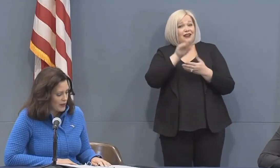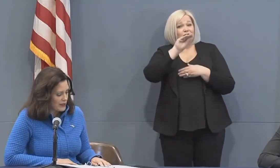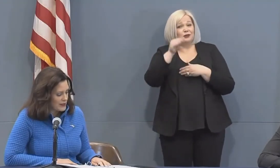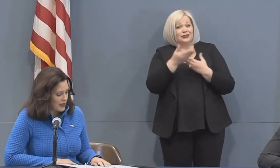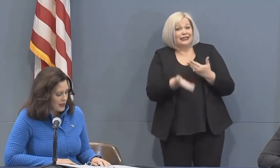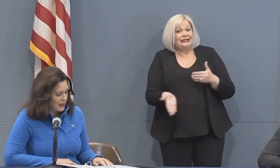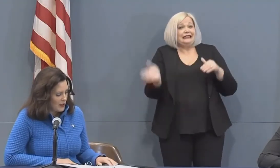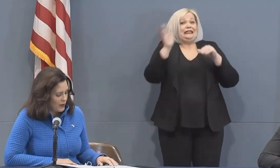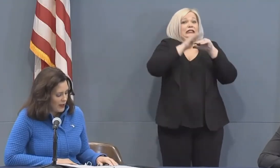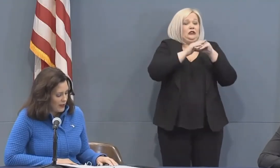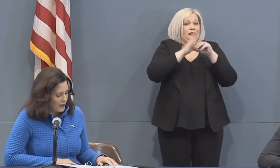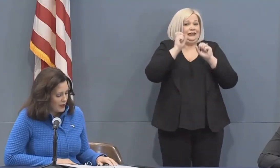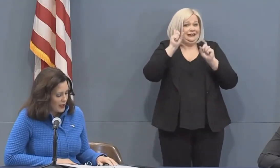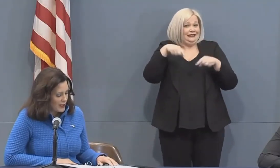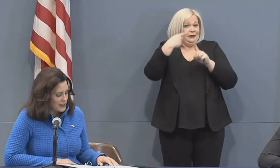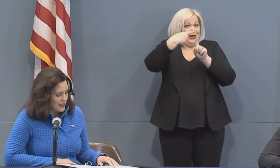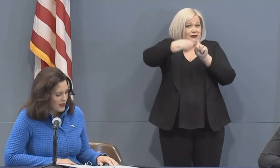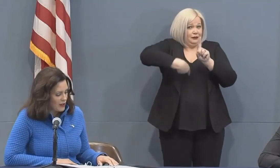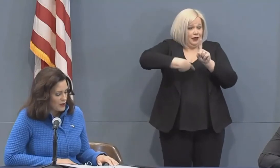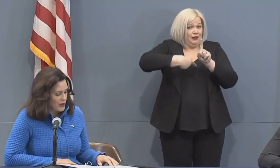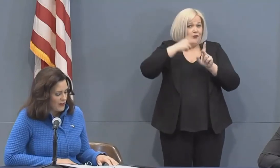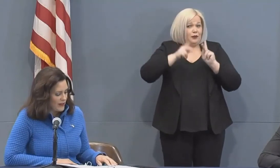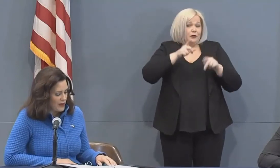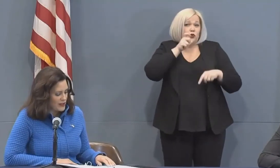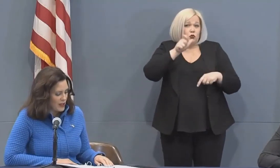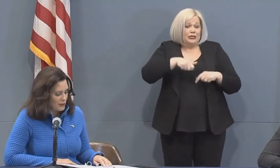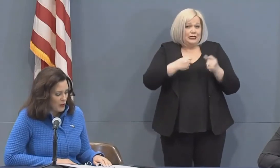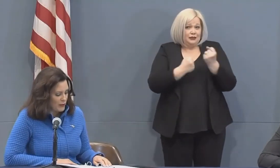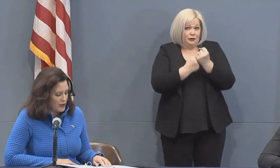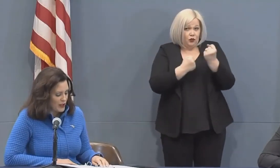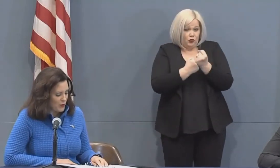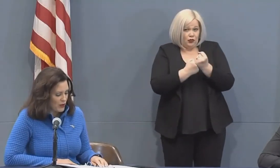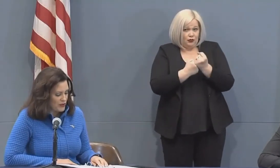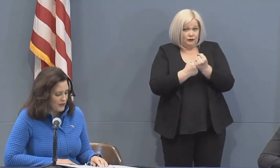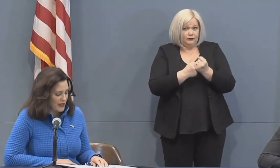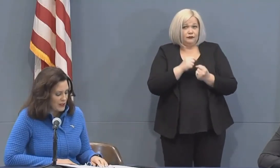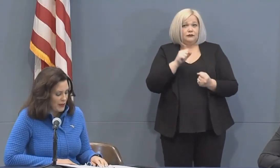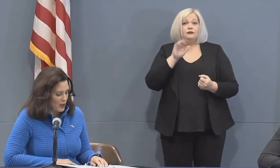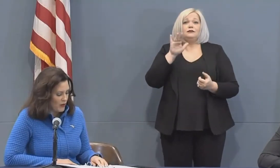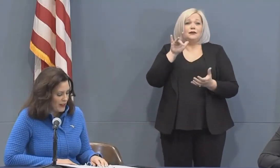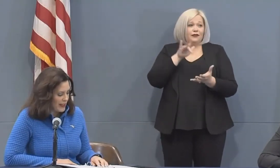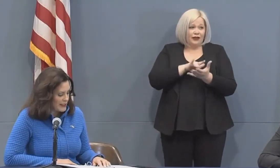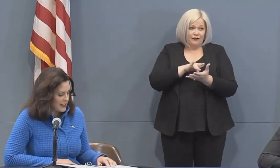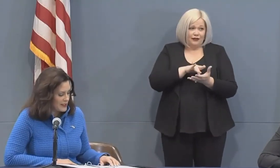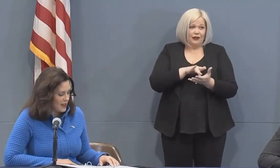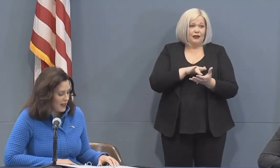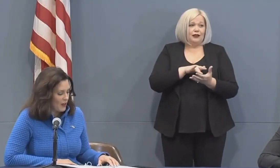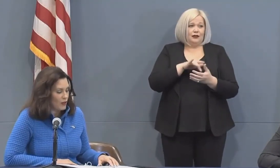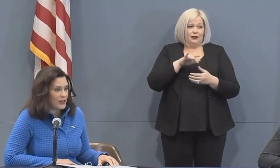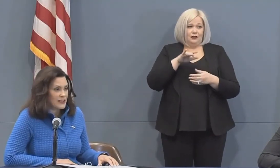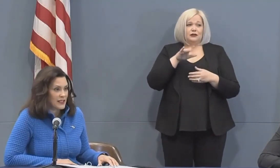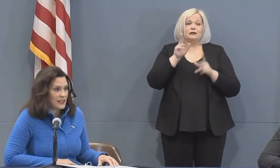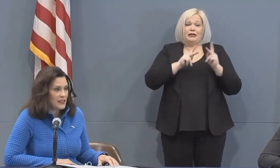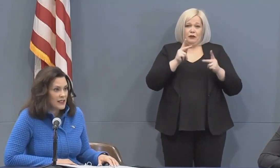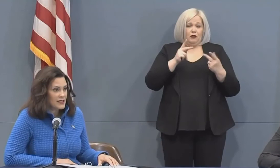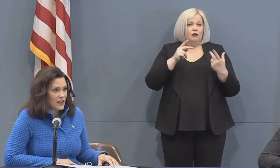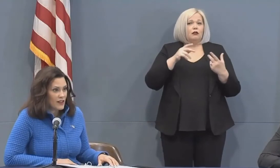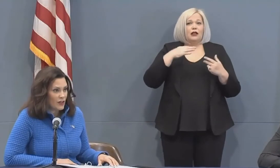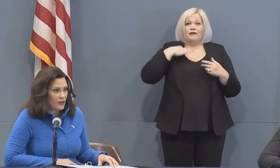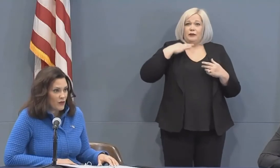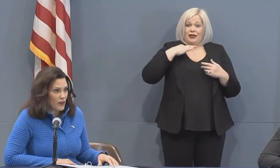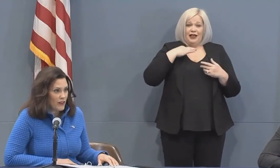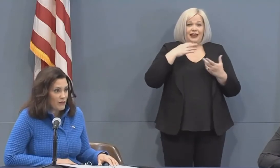last four weeks we have 725 000 unemployed michigan workers affected by cobit 19 have already seen